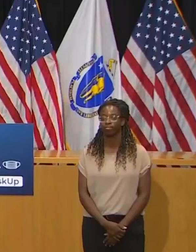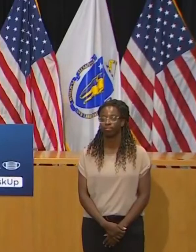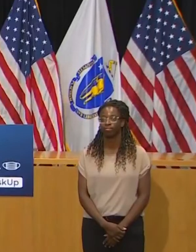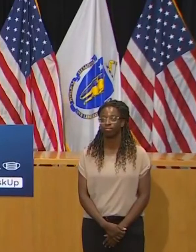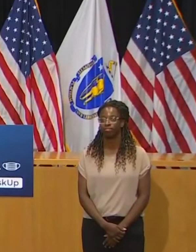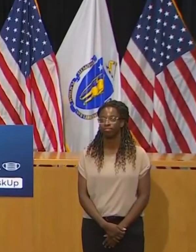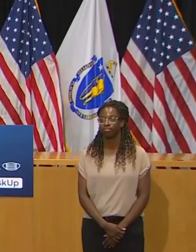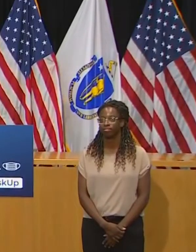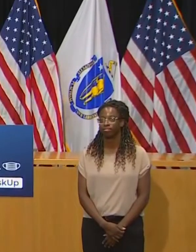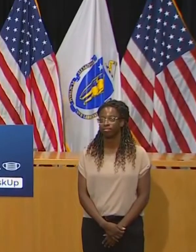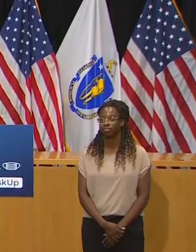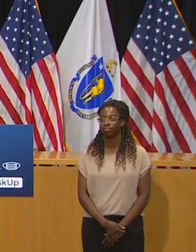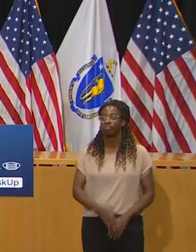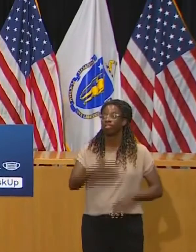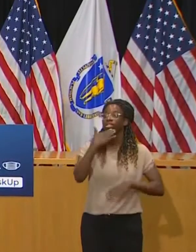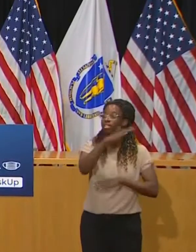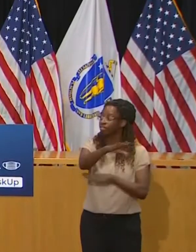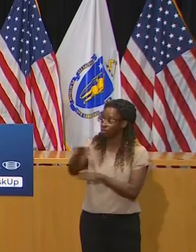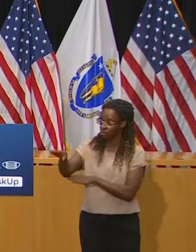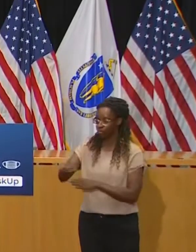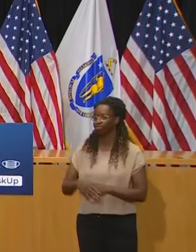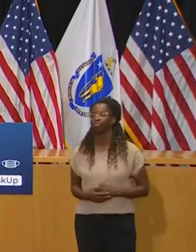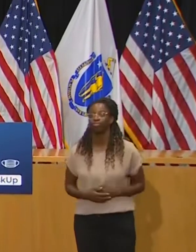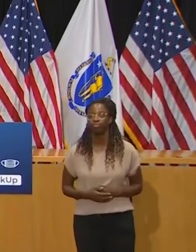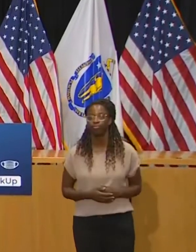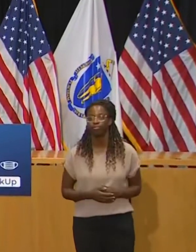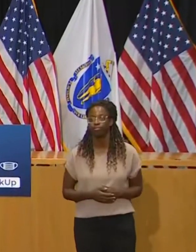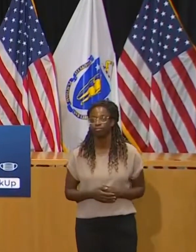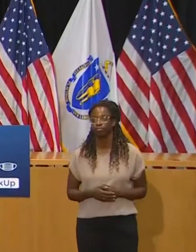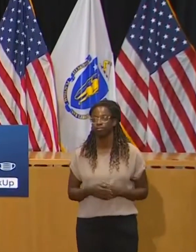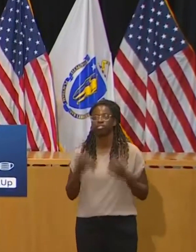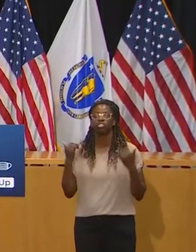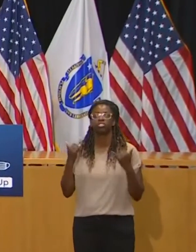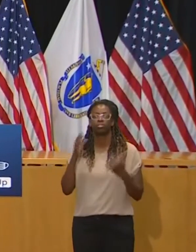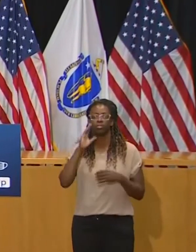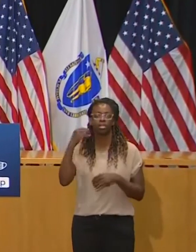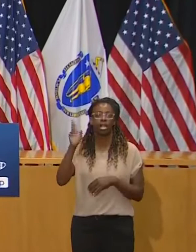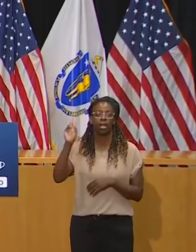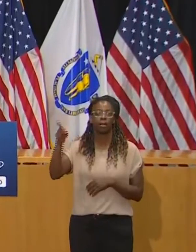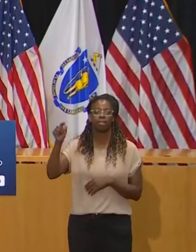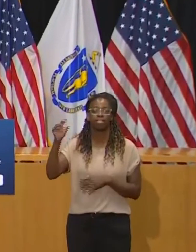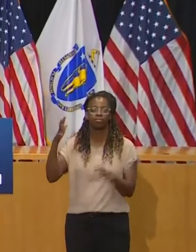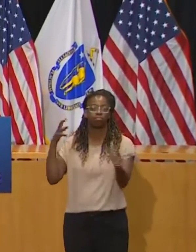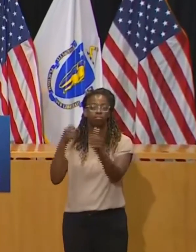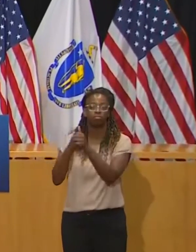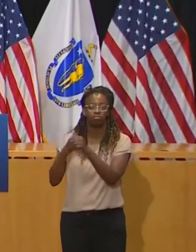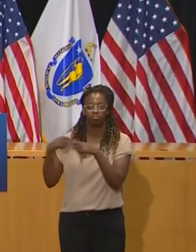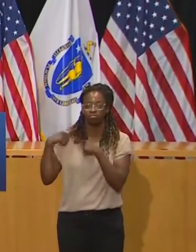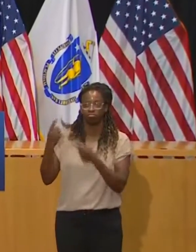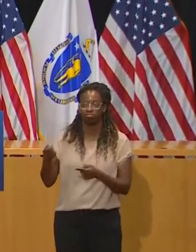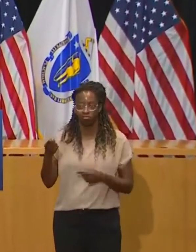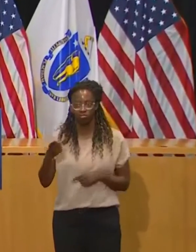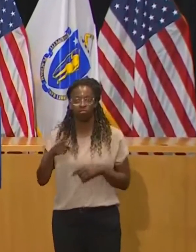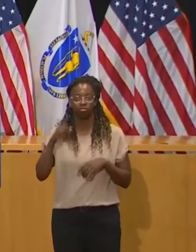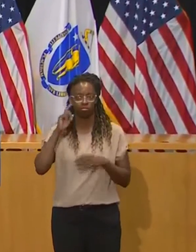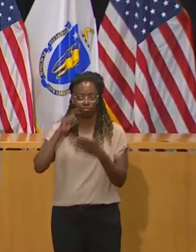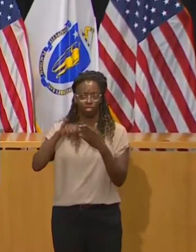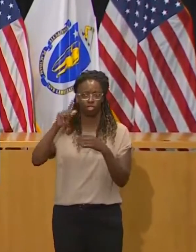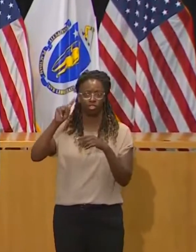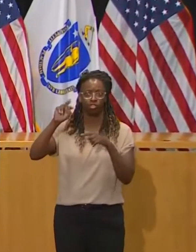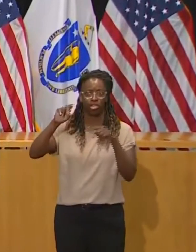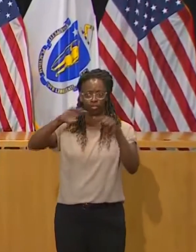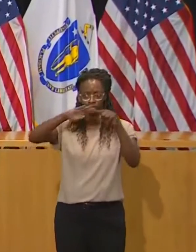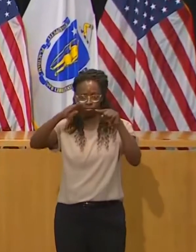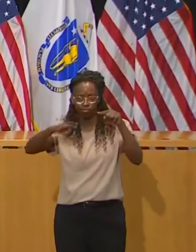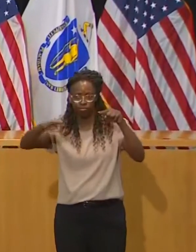Good afternoon. Today we're going to give an update on some of the recent trends we've been seeing with the Commonwealth's COVID cases. But